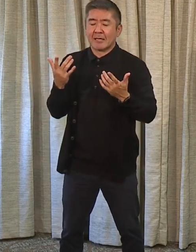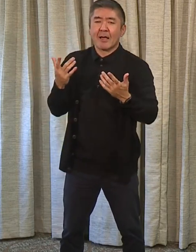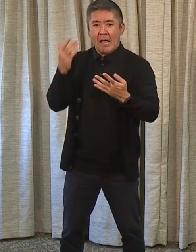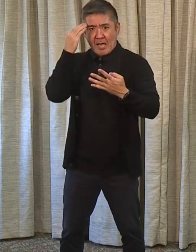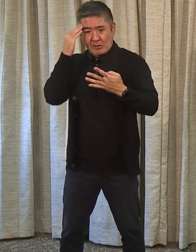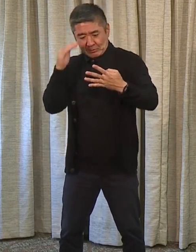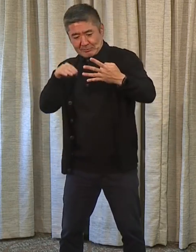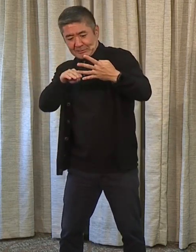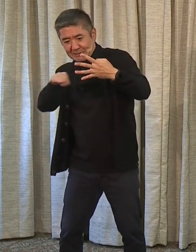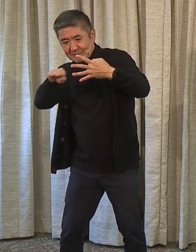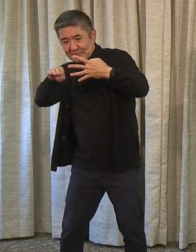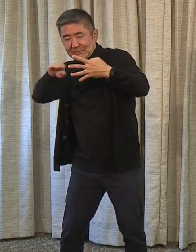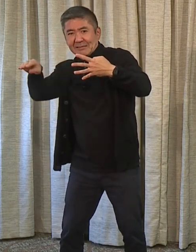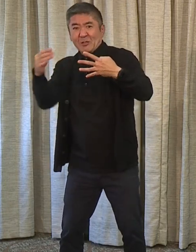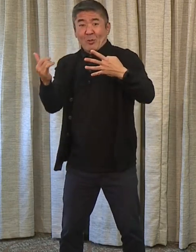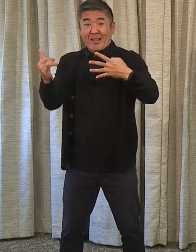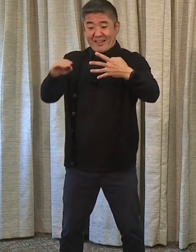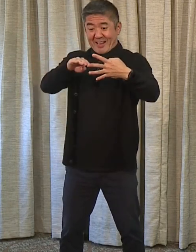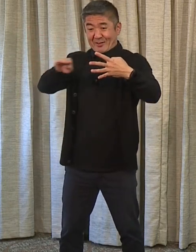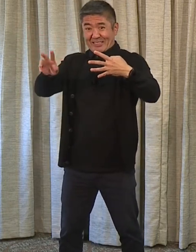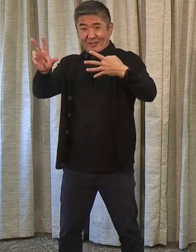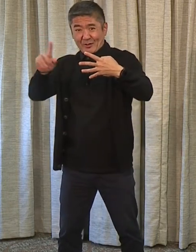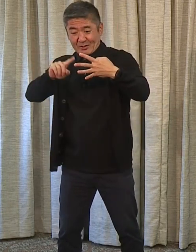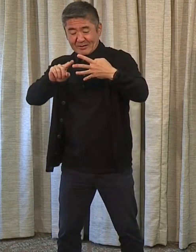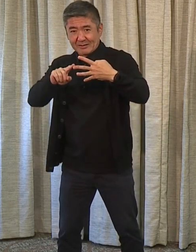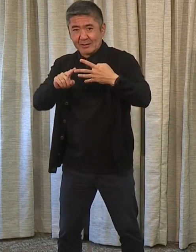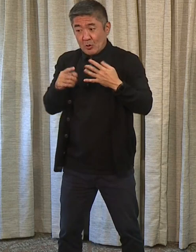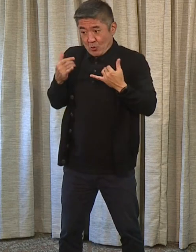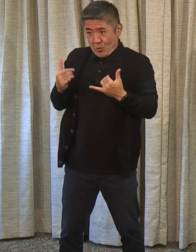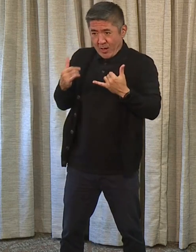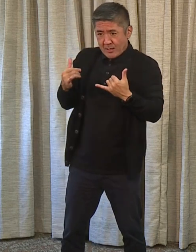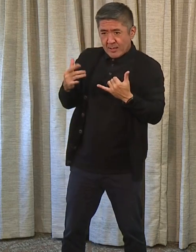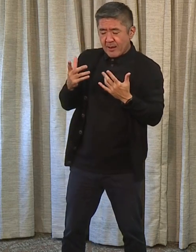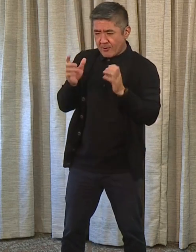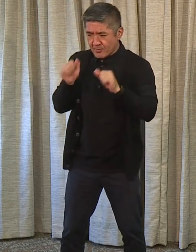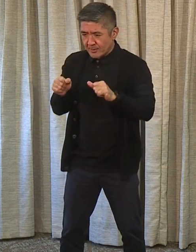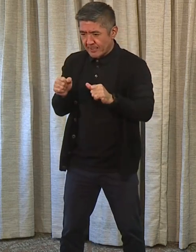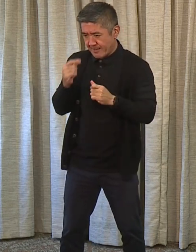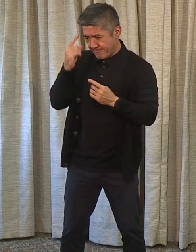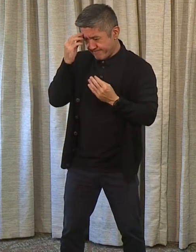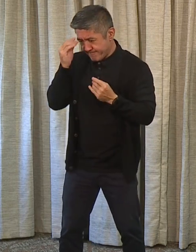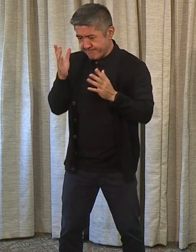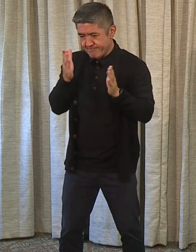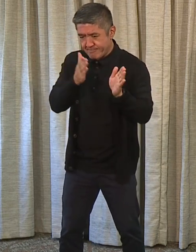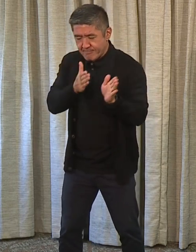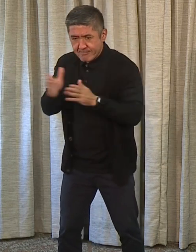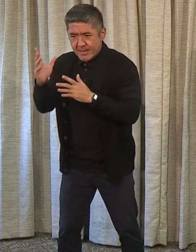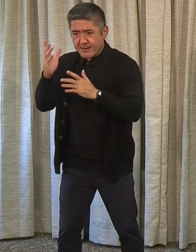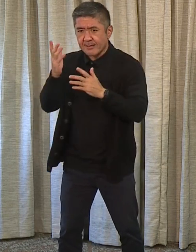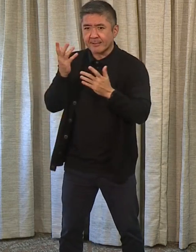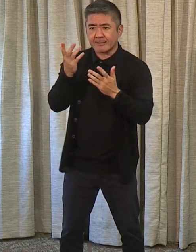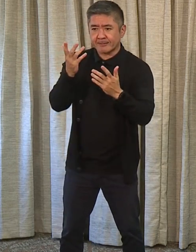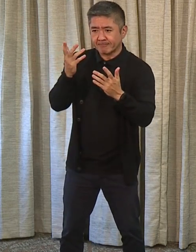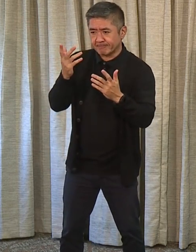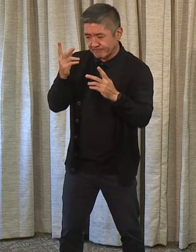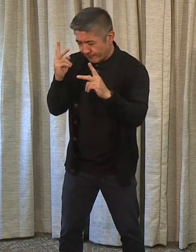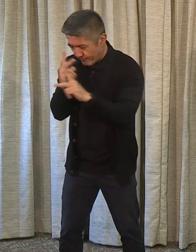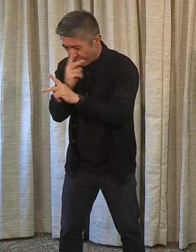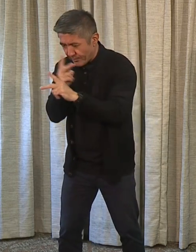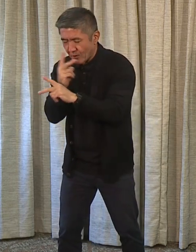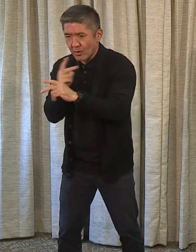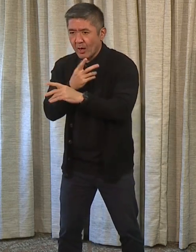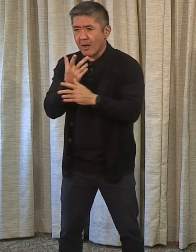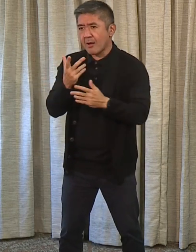tiers, and it's very important that while we have a little bit of downtime, we get in and we really get into the nuts and bolts of